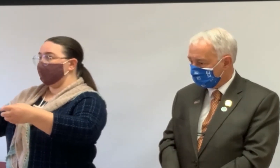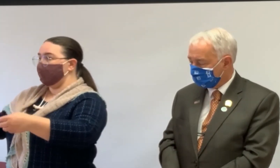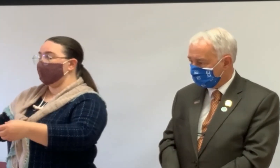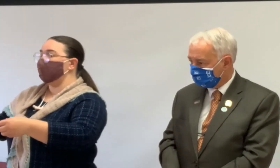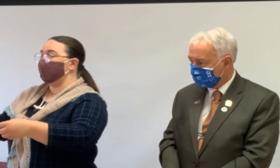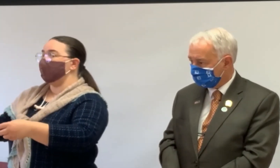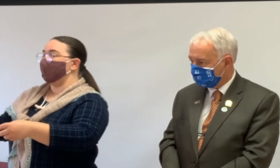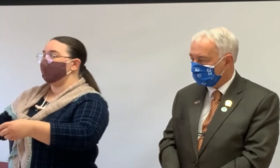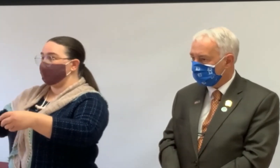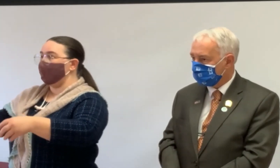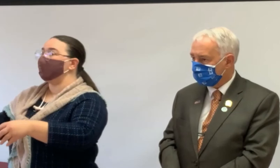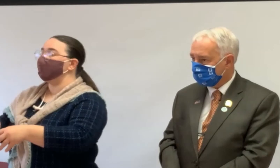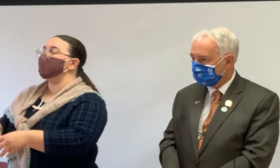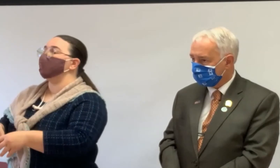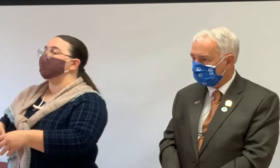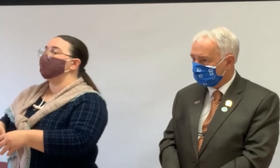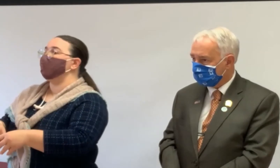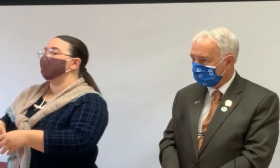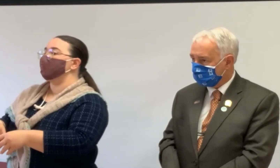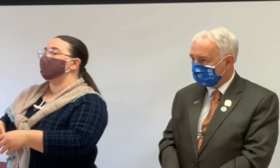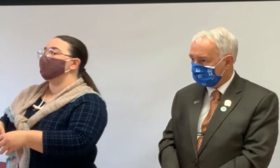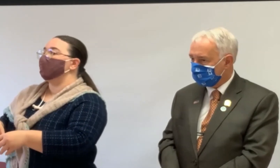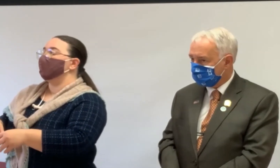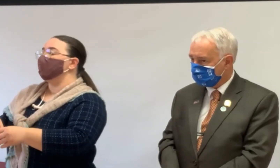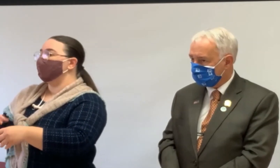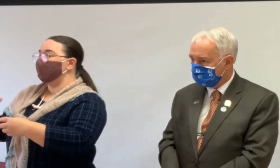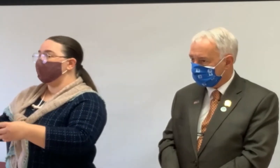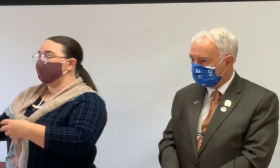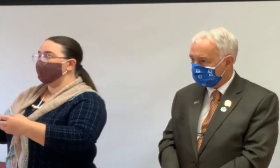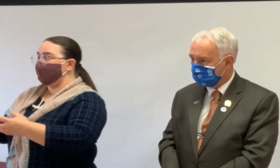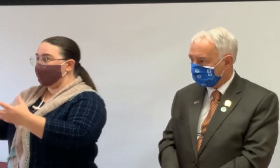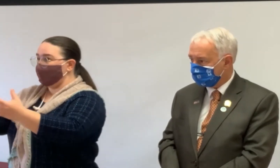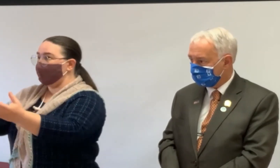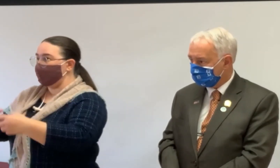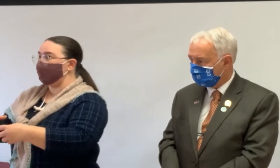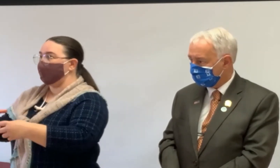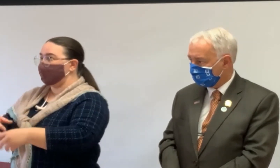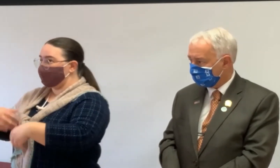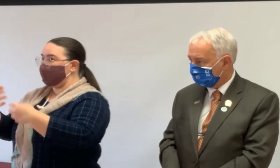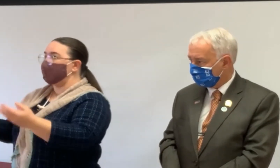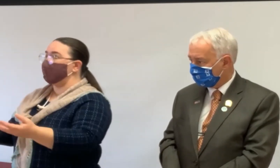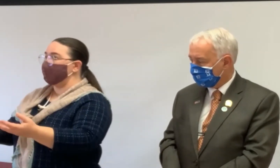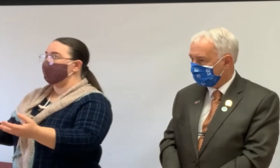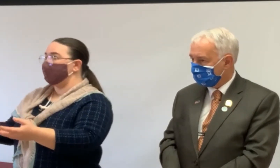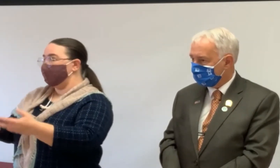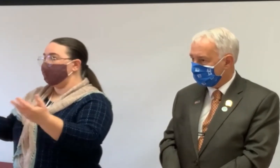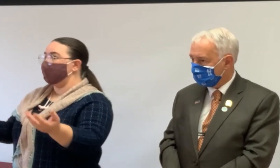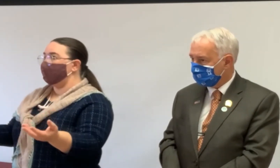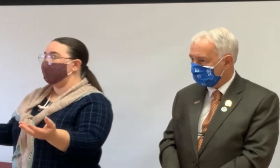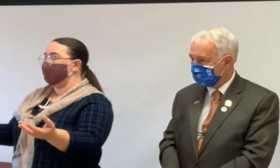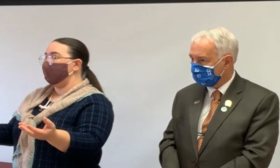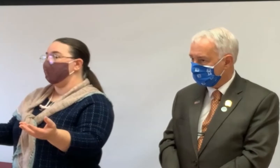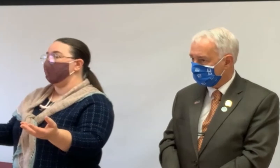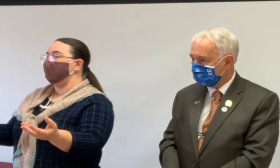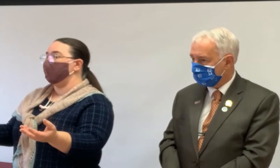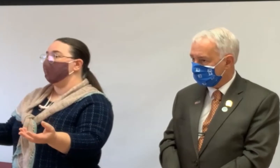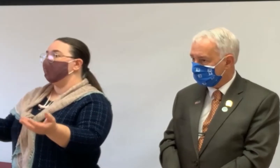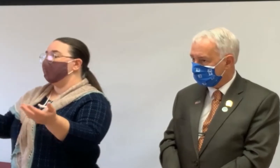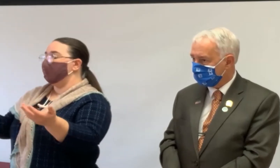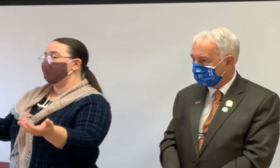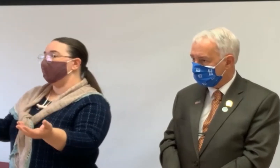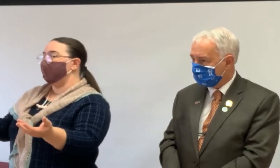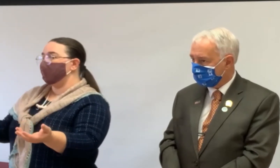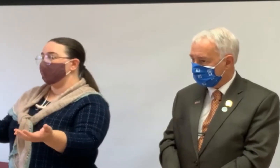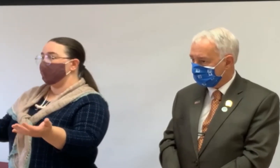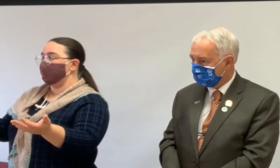on the equity in your house while you still own your house. Normally the only way you get that equity out is by selling it and then you don't have that property anymore.